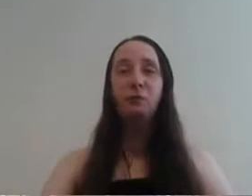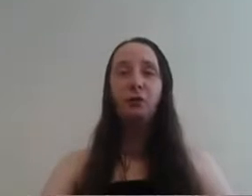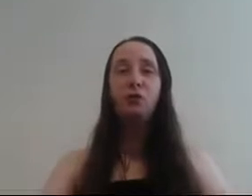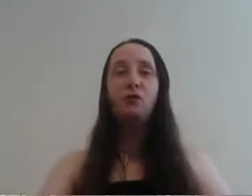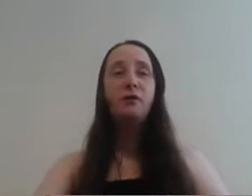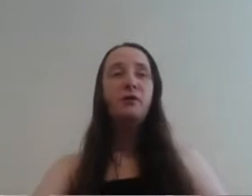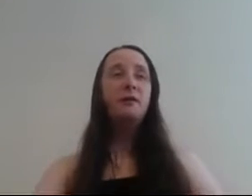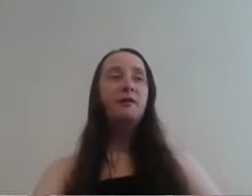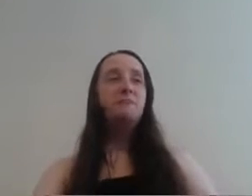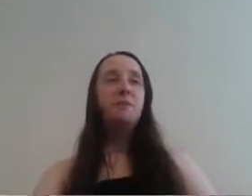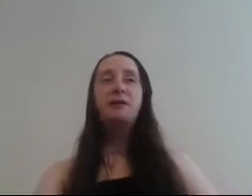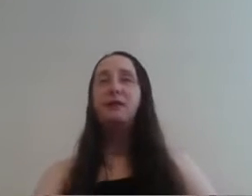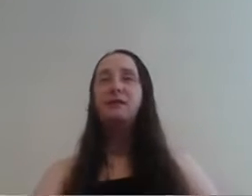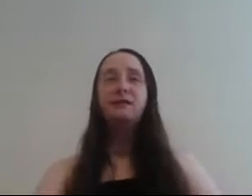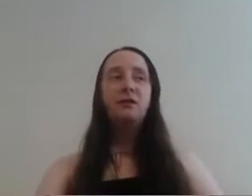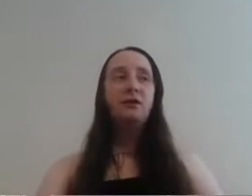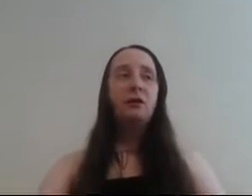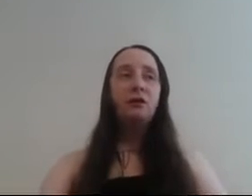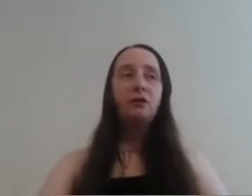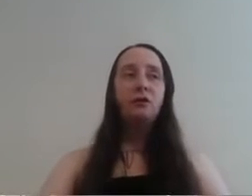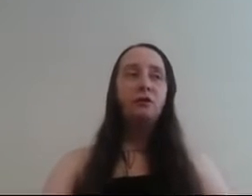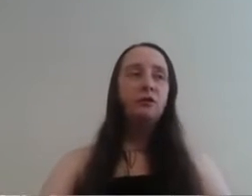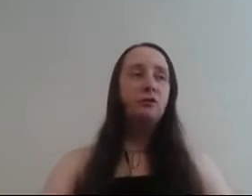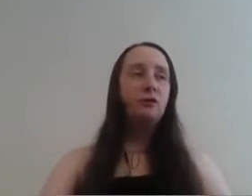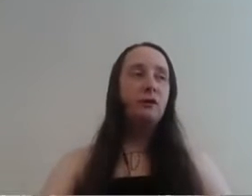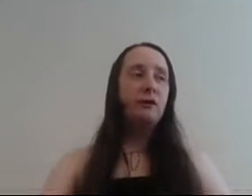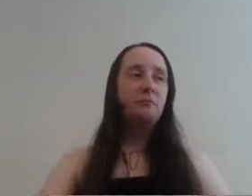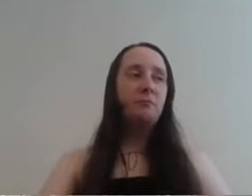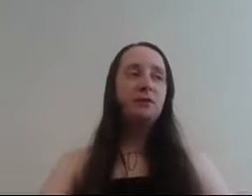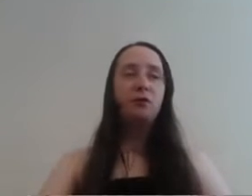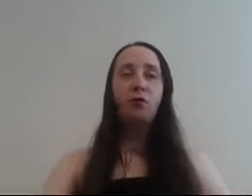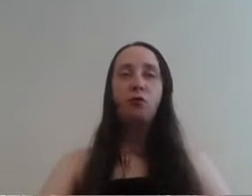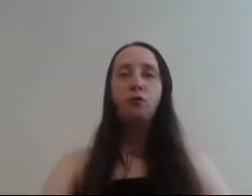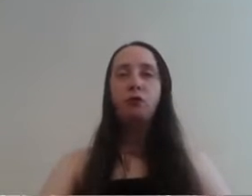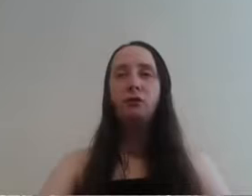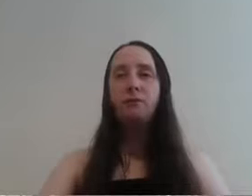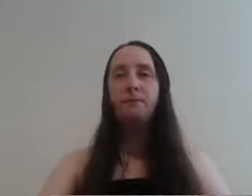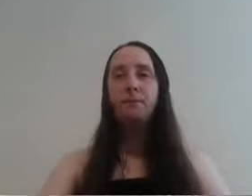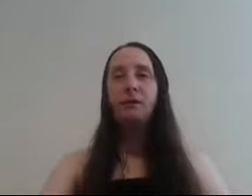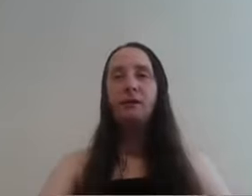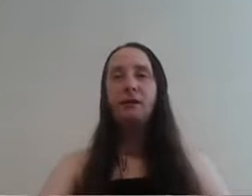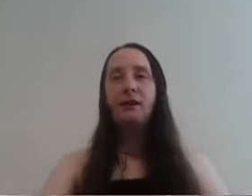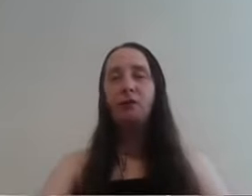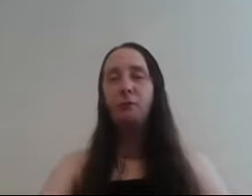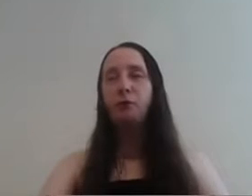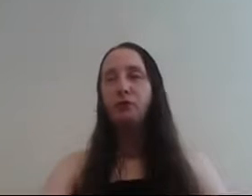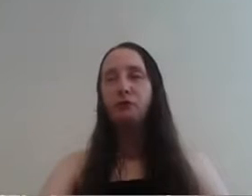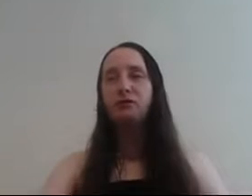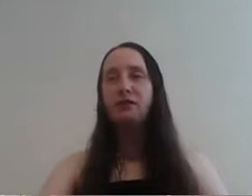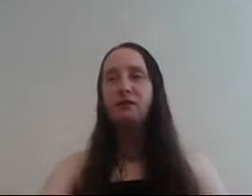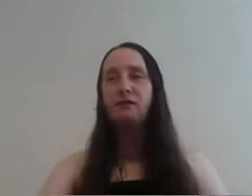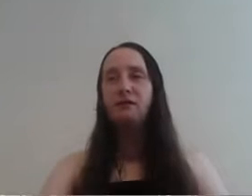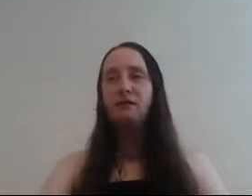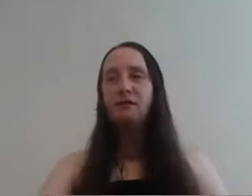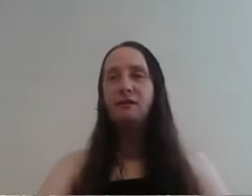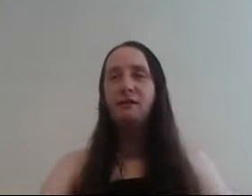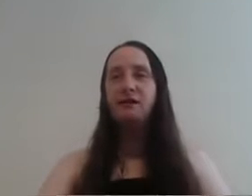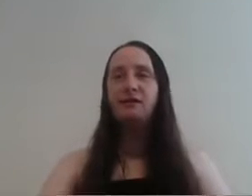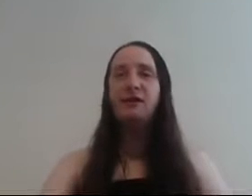out the boot now maybe he writes eh mr. gold aka Rumpelstiltskin has a